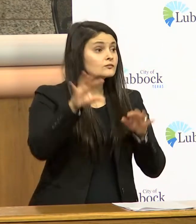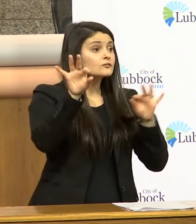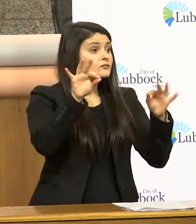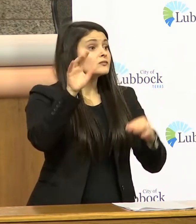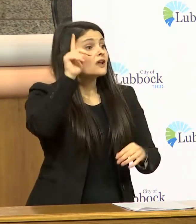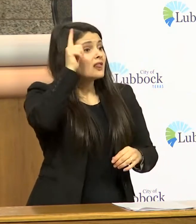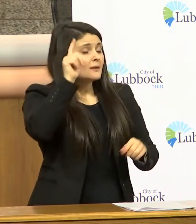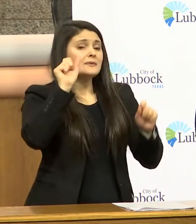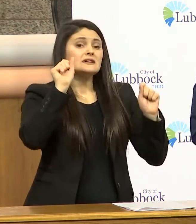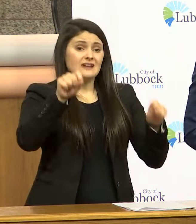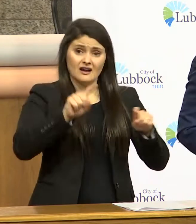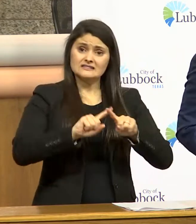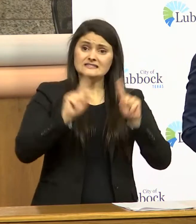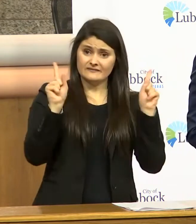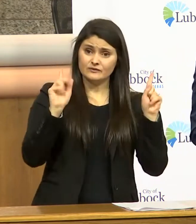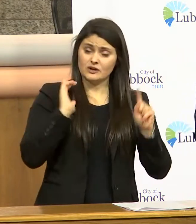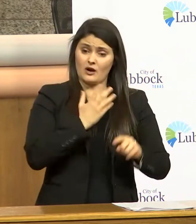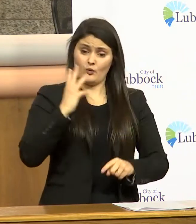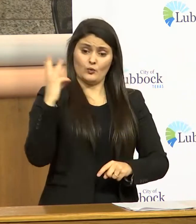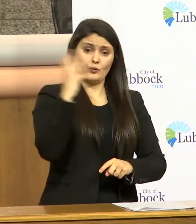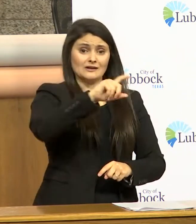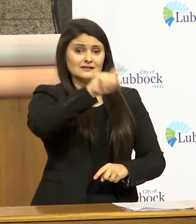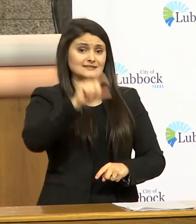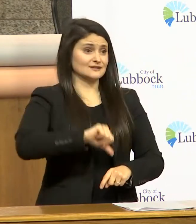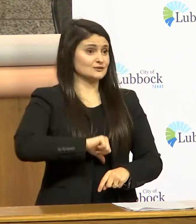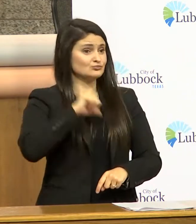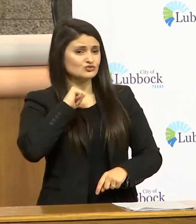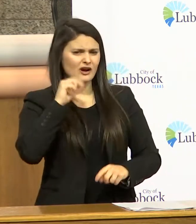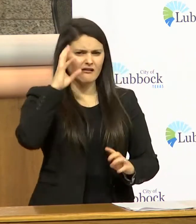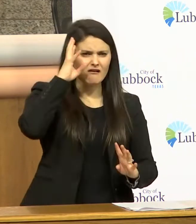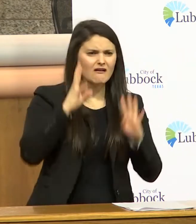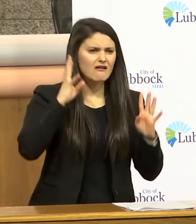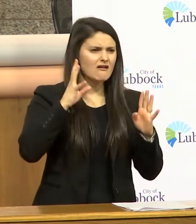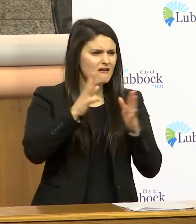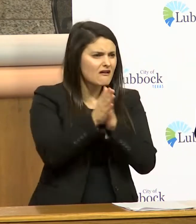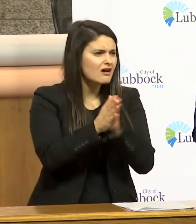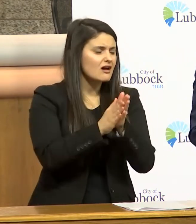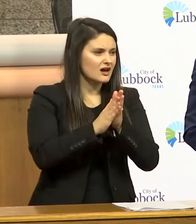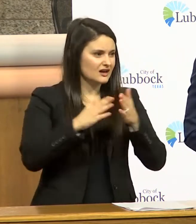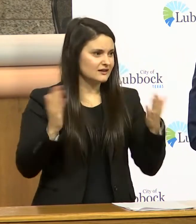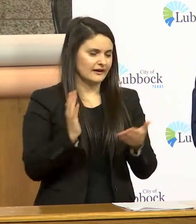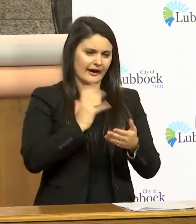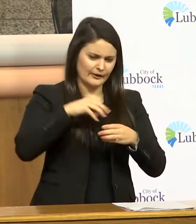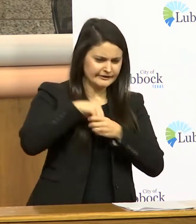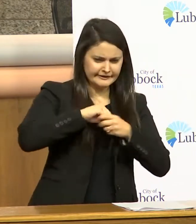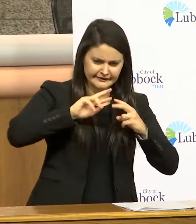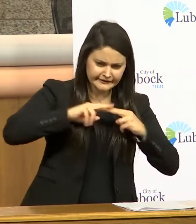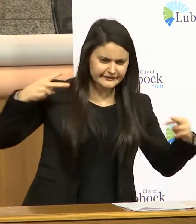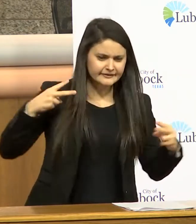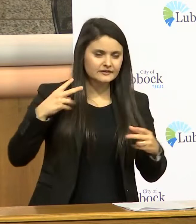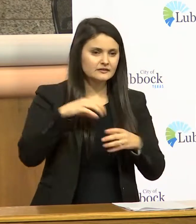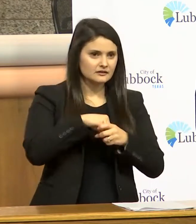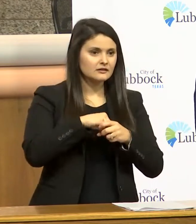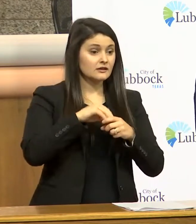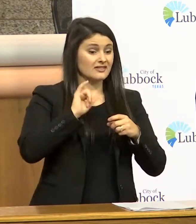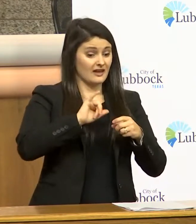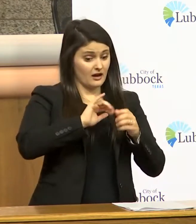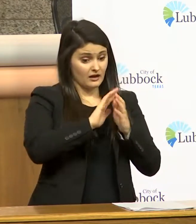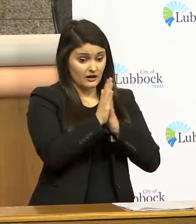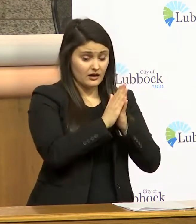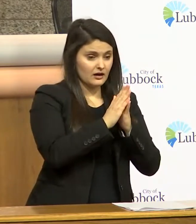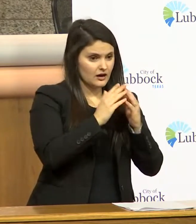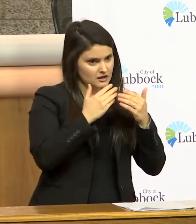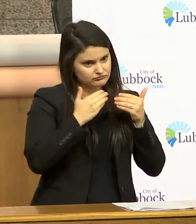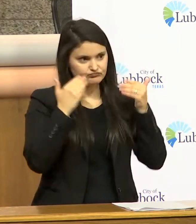lubbock can be different that our west texas pride ingenuity and initiative that are in our dna we need to turn that energy